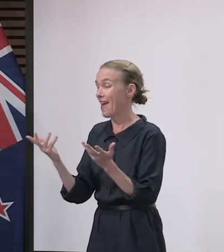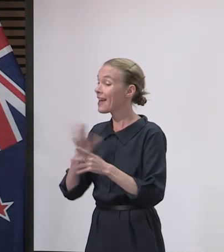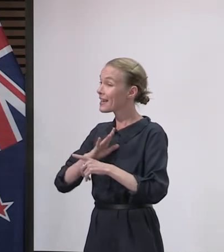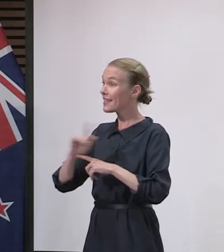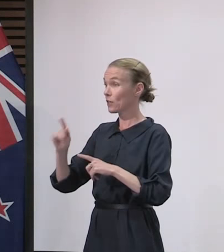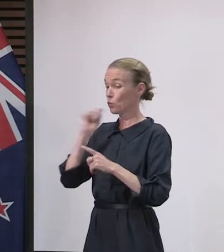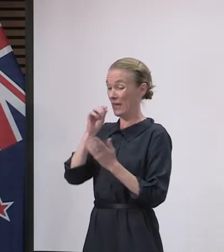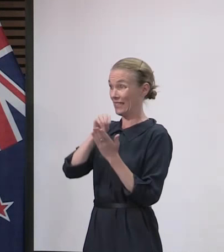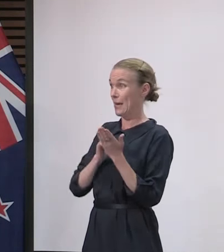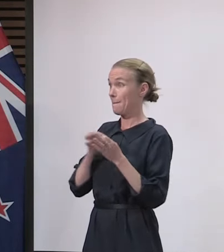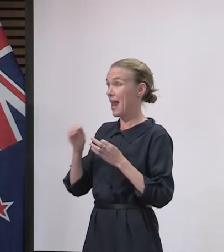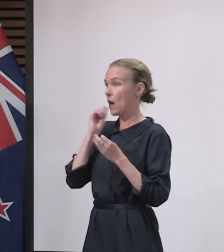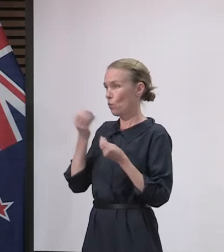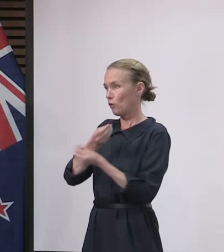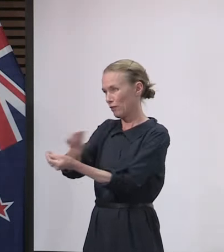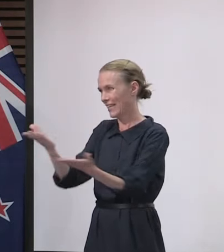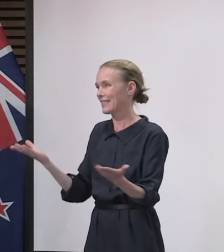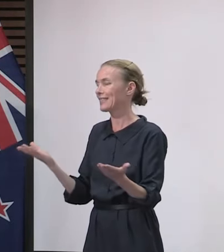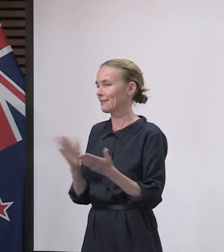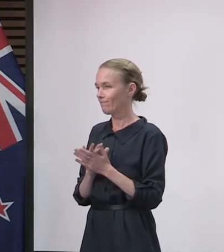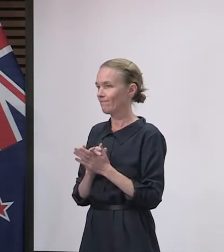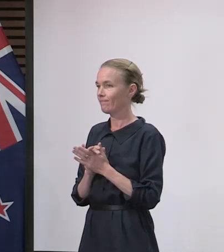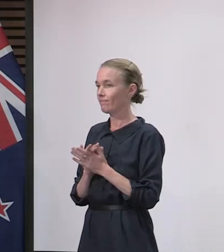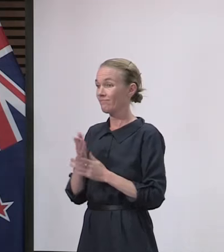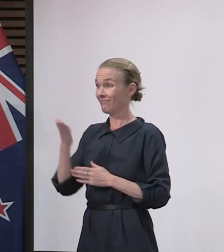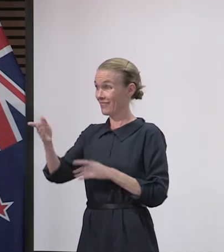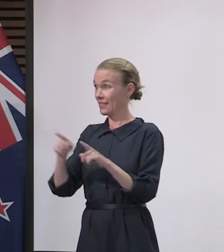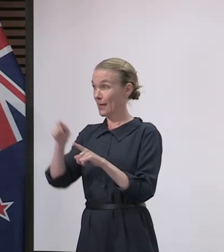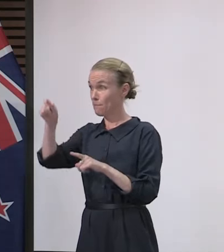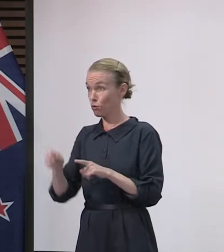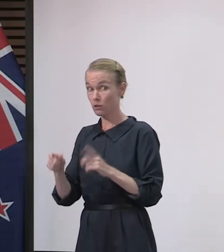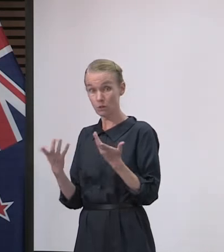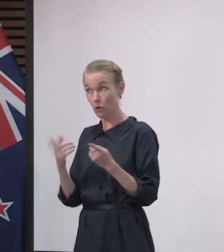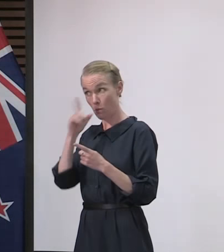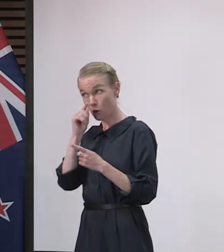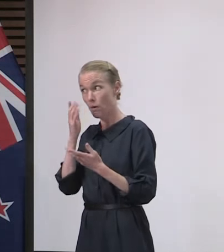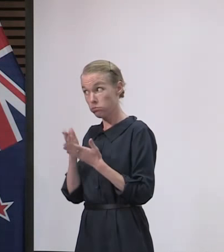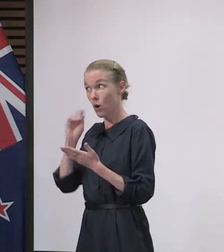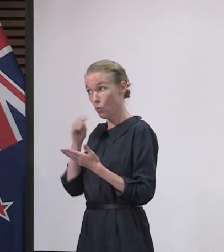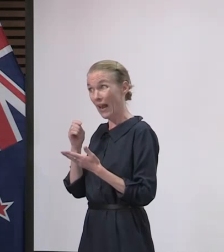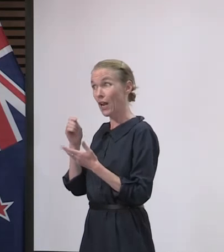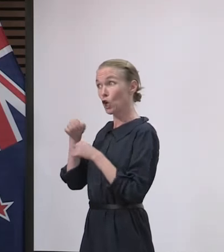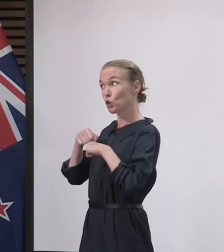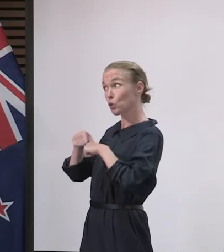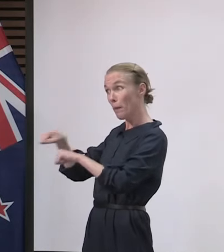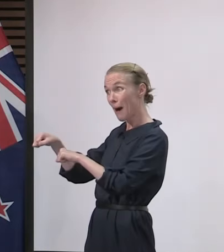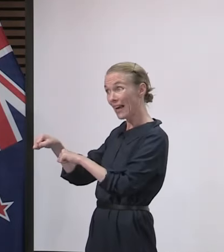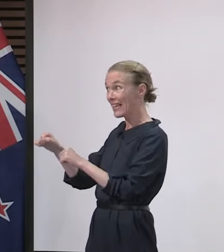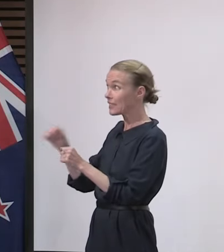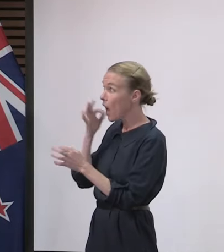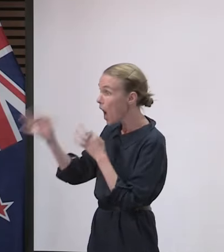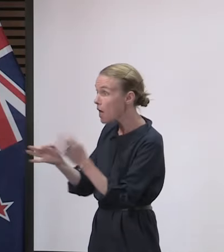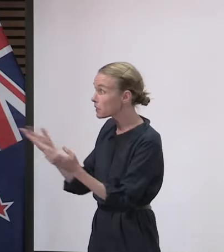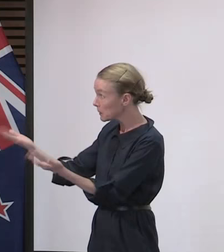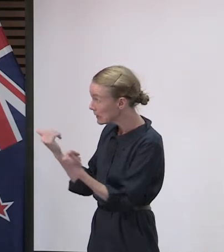systematic surveillance testing. You're not ruling it out? Not ruling it out, no. Auckland's Regional Public